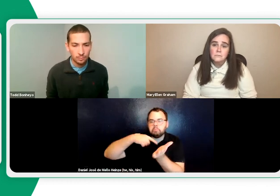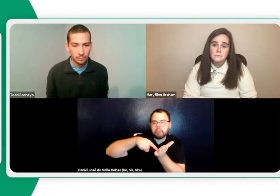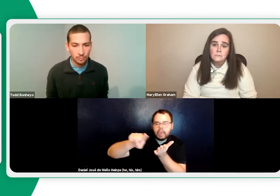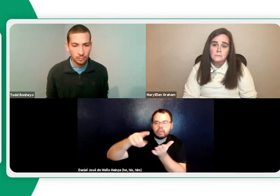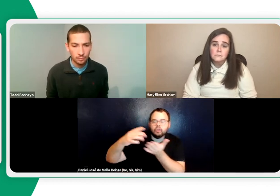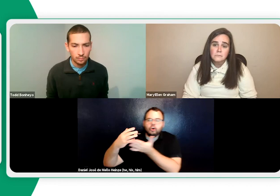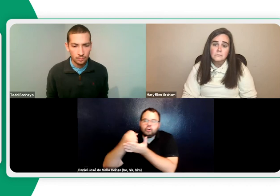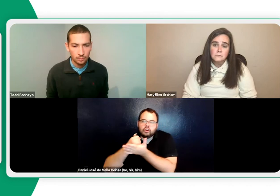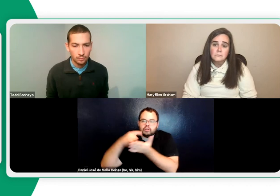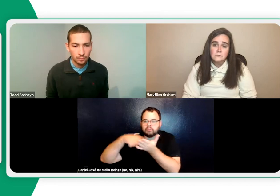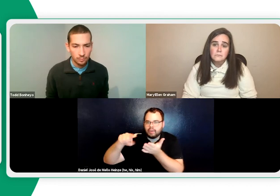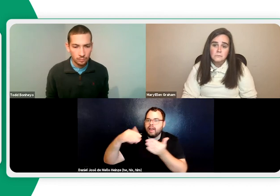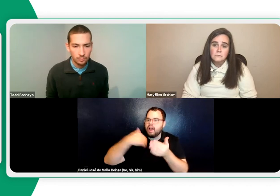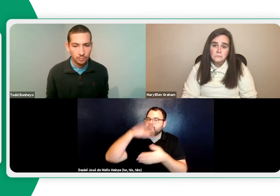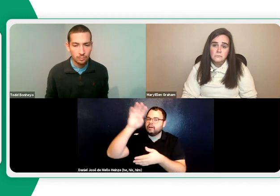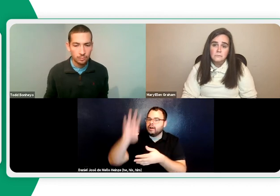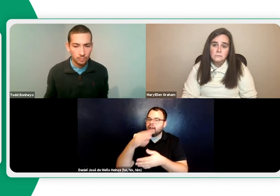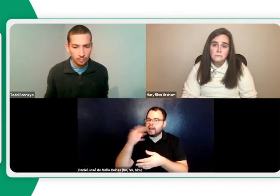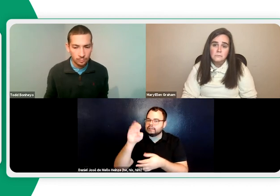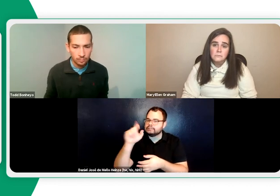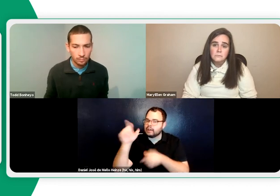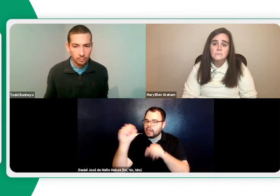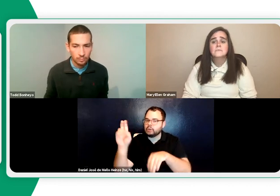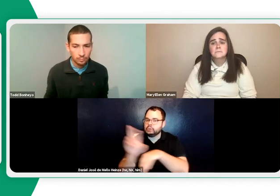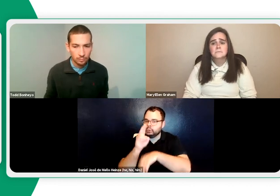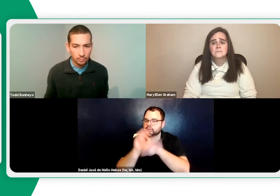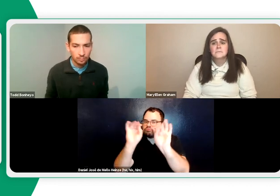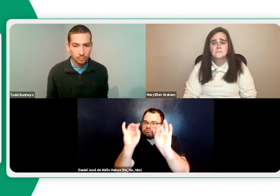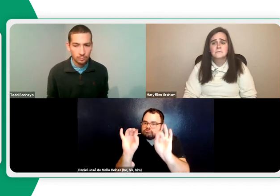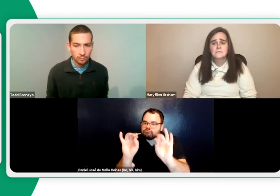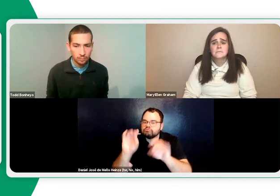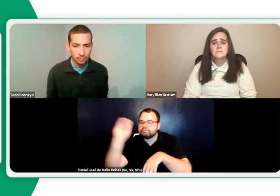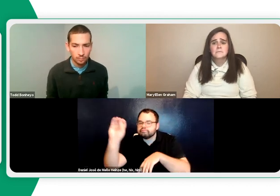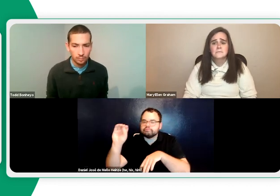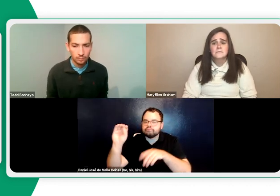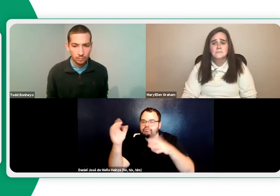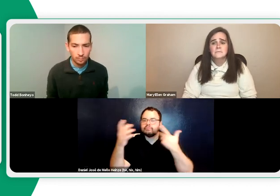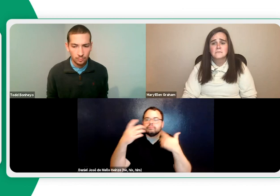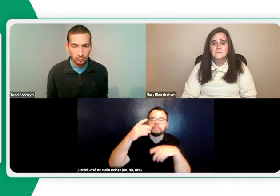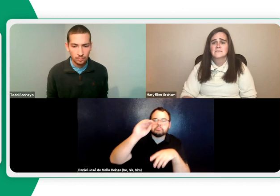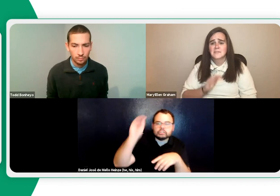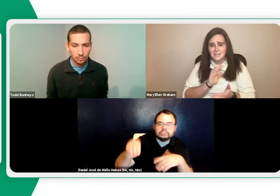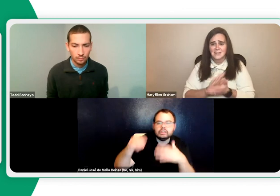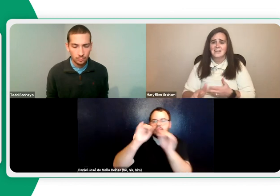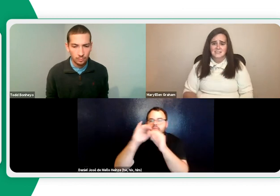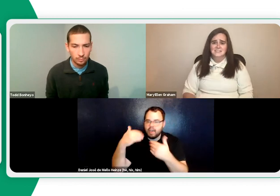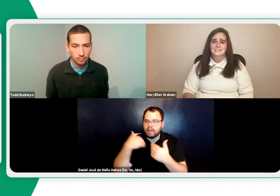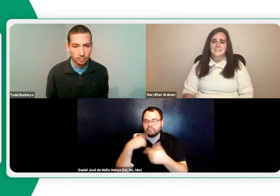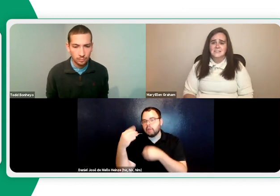know, like with checkbooks, you have your reconciliation, where you keep track of the checks that you've paid